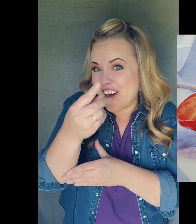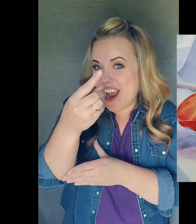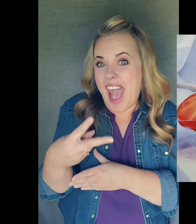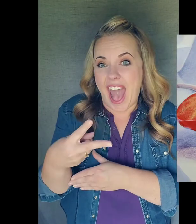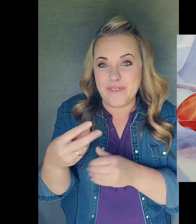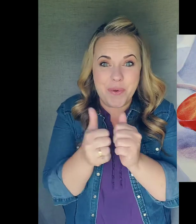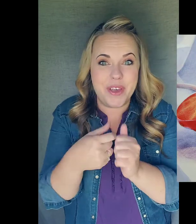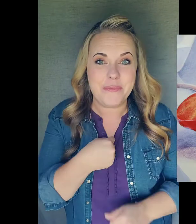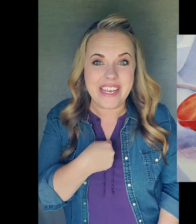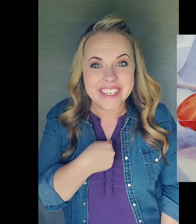half with me.